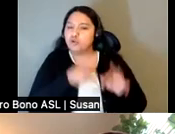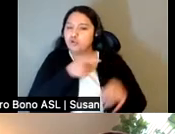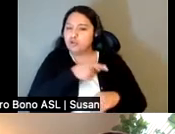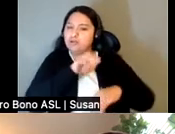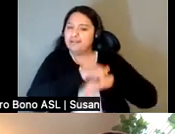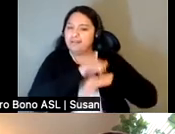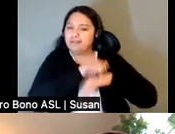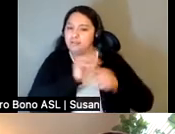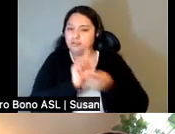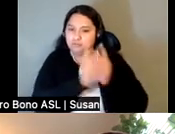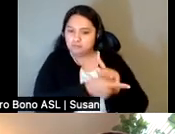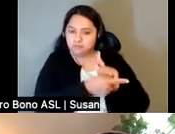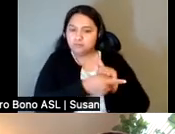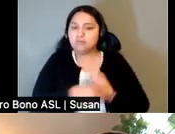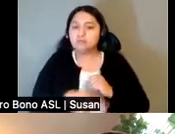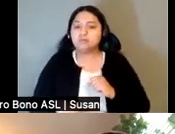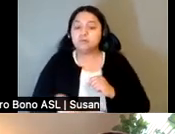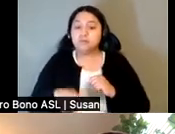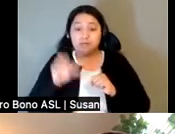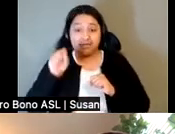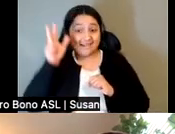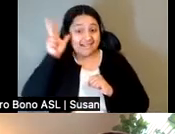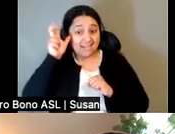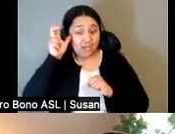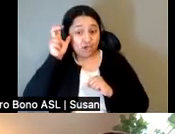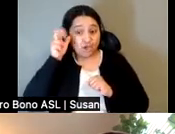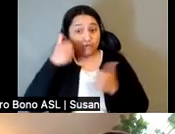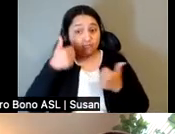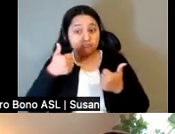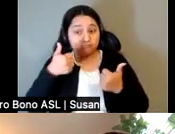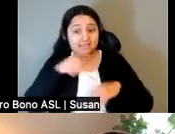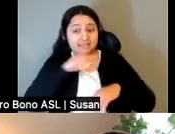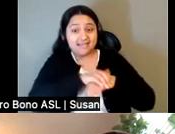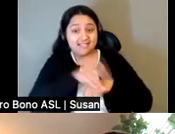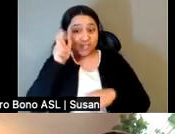Por favor, levante el pulgar si puede escuchar el intérprete en el canal de inglés.